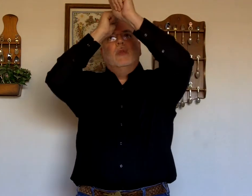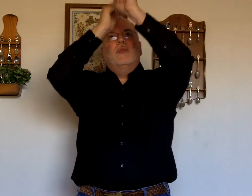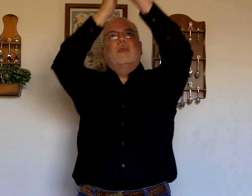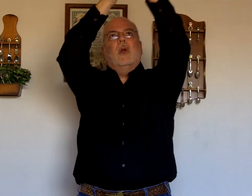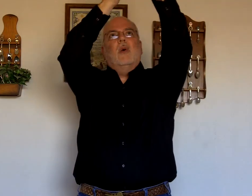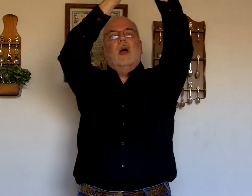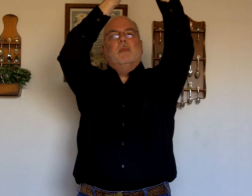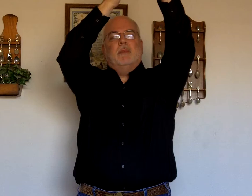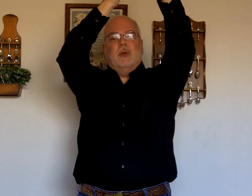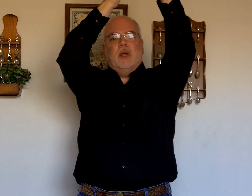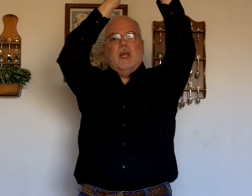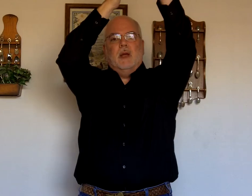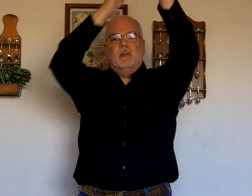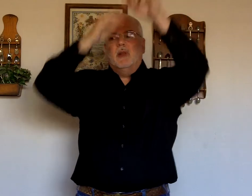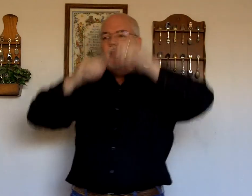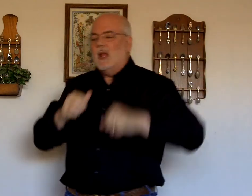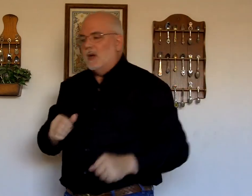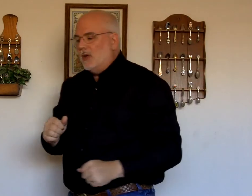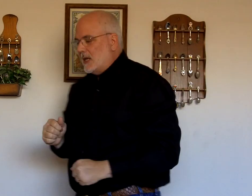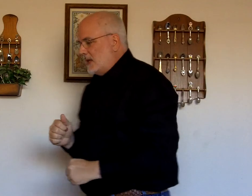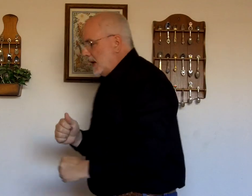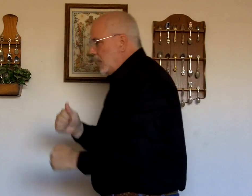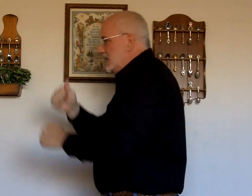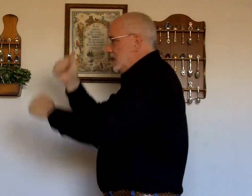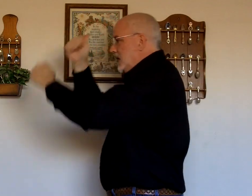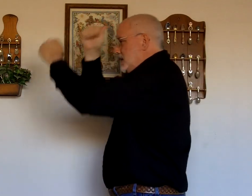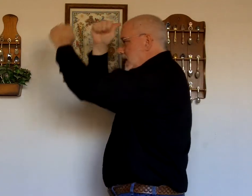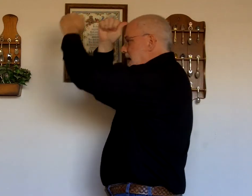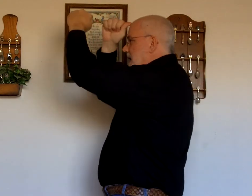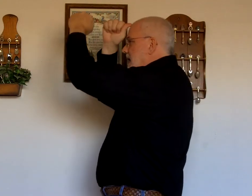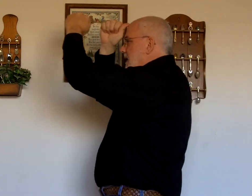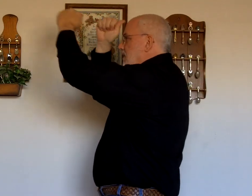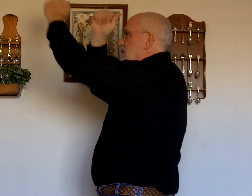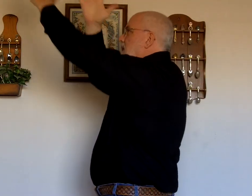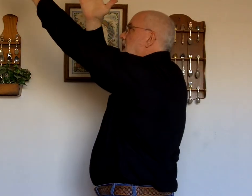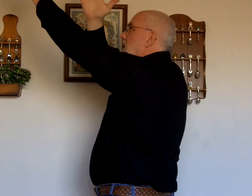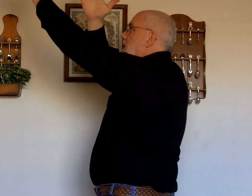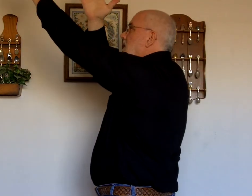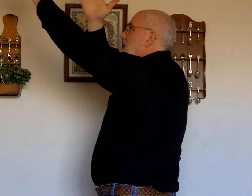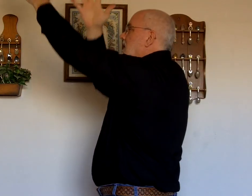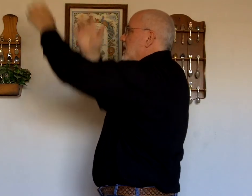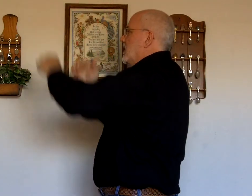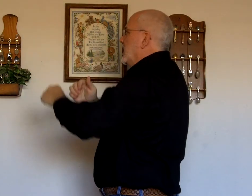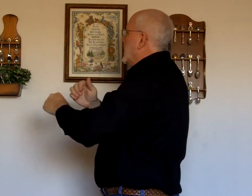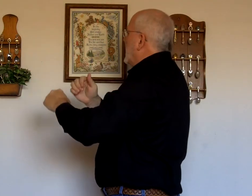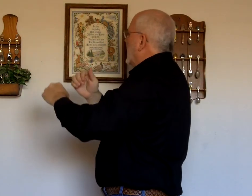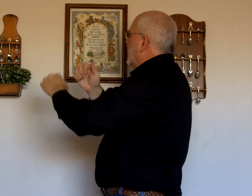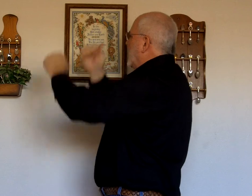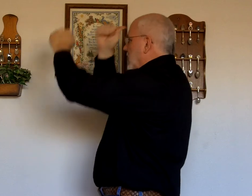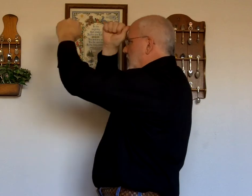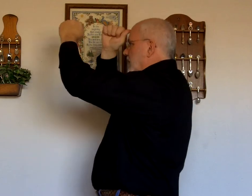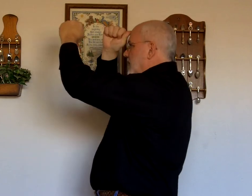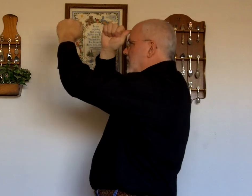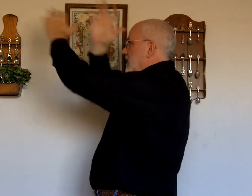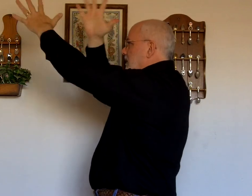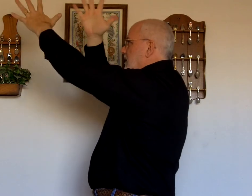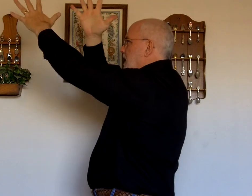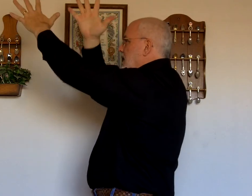Throw up to him. Let me do that sideways. So you can see that. Father. Alright. I think I'm low enough here. Father.